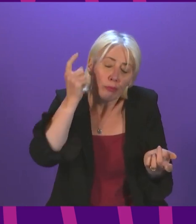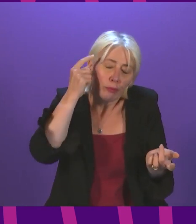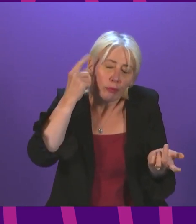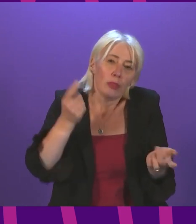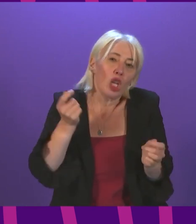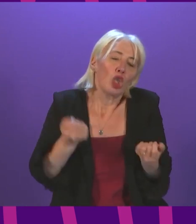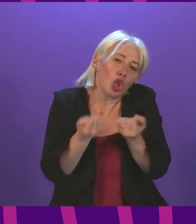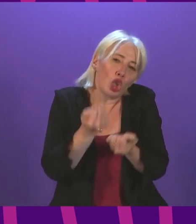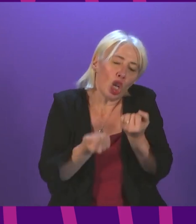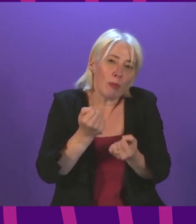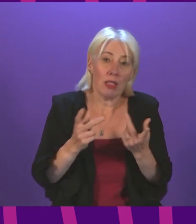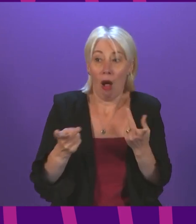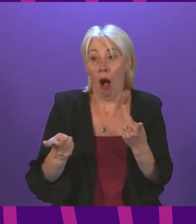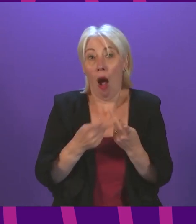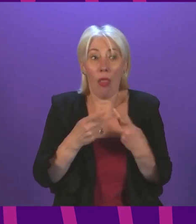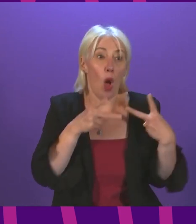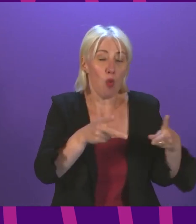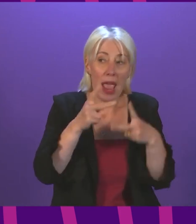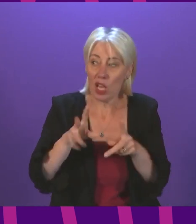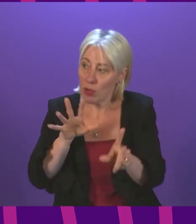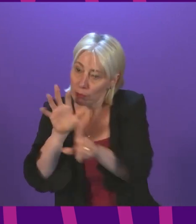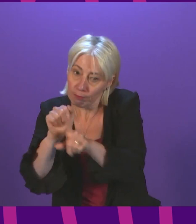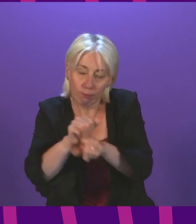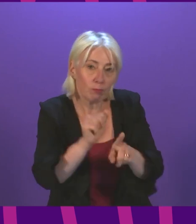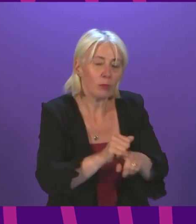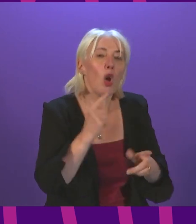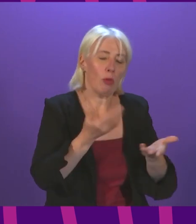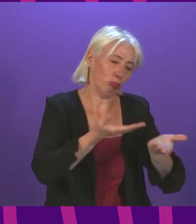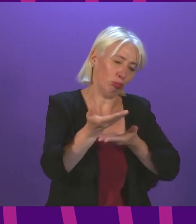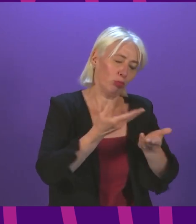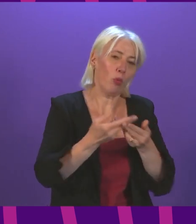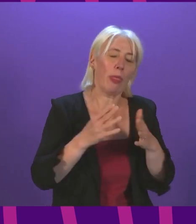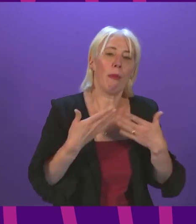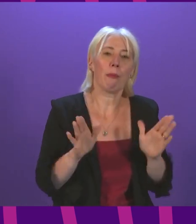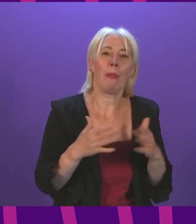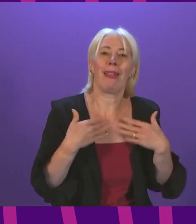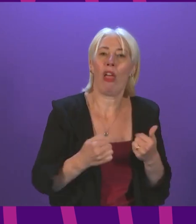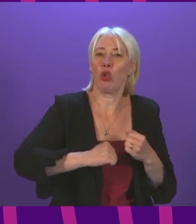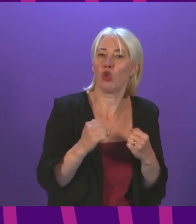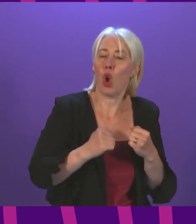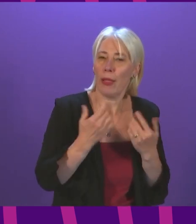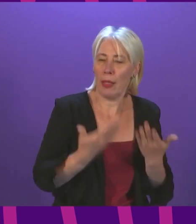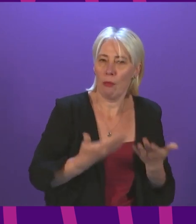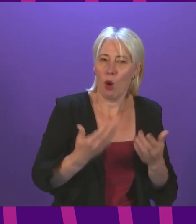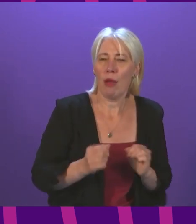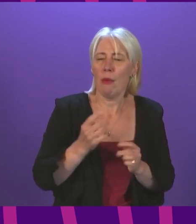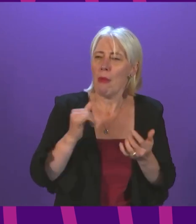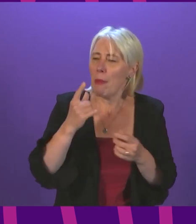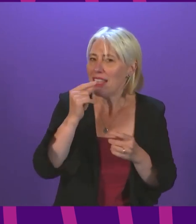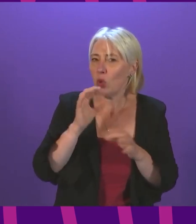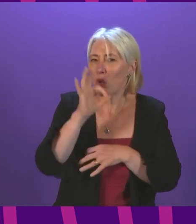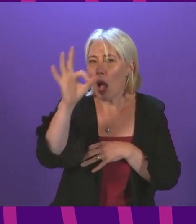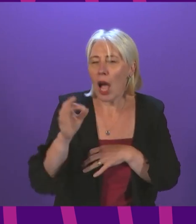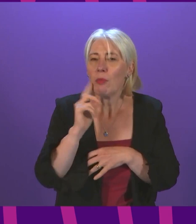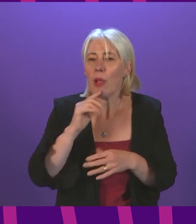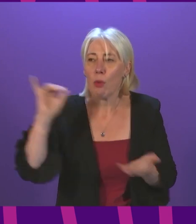of alternative surveillance measures we are discussing that with public health scotland we are looking at potentially asking people